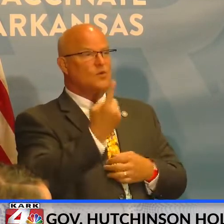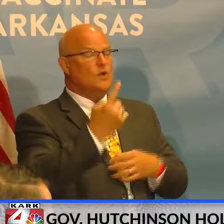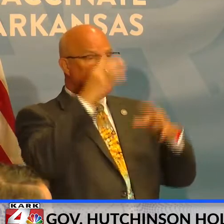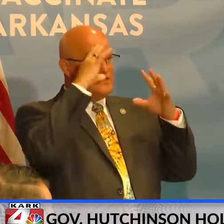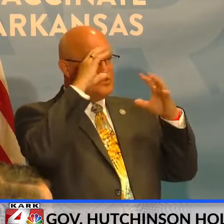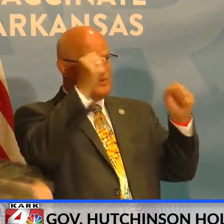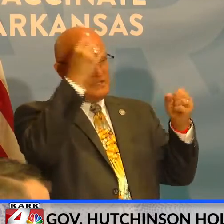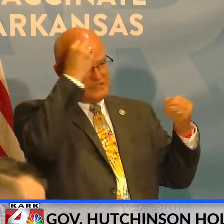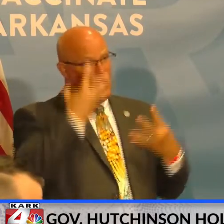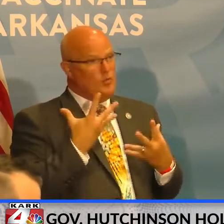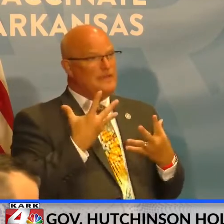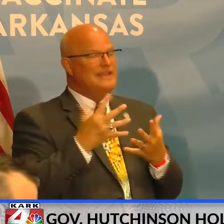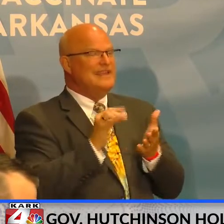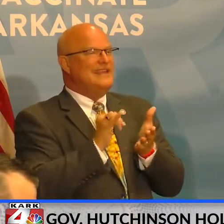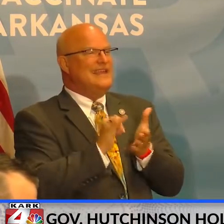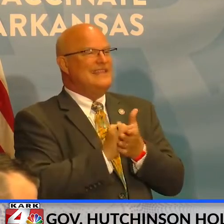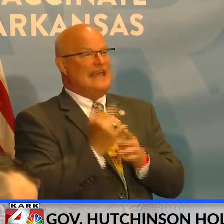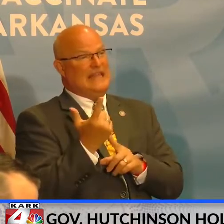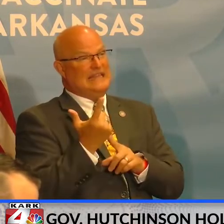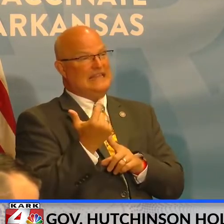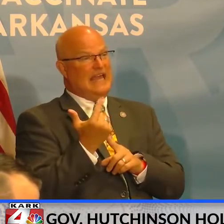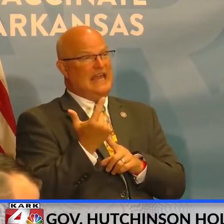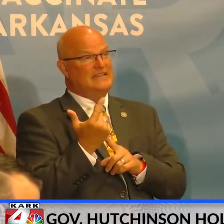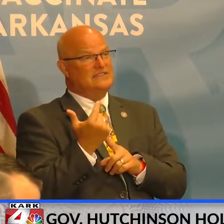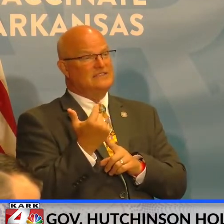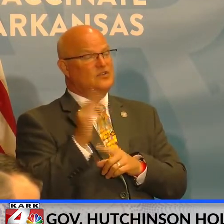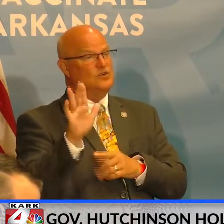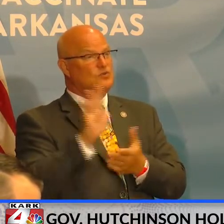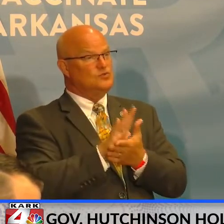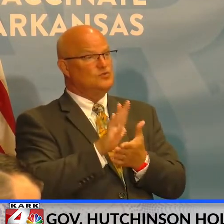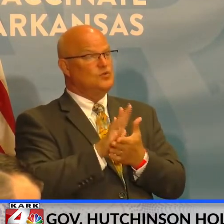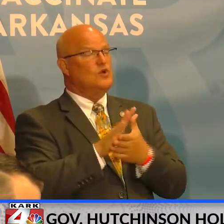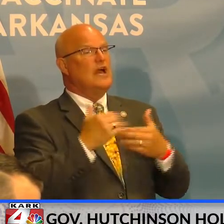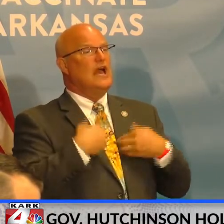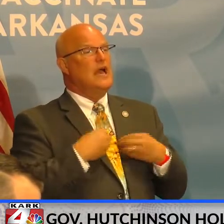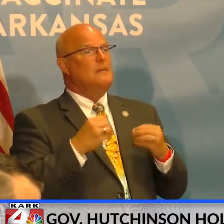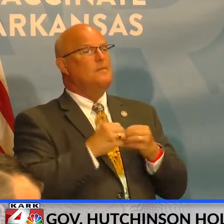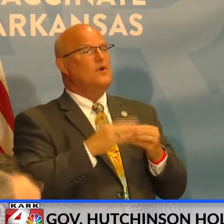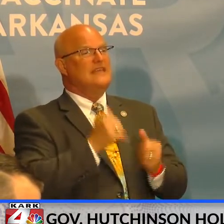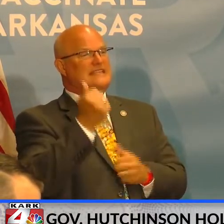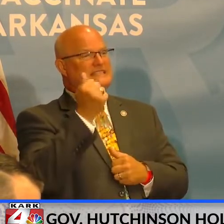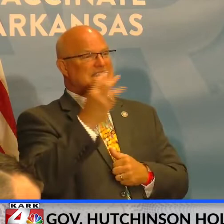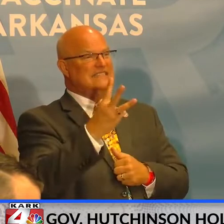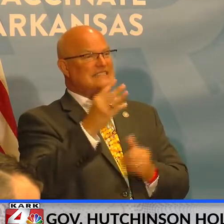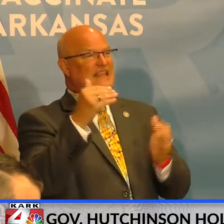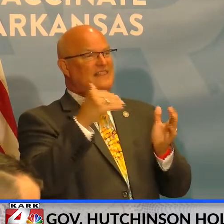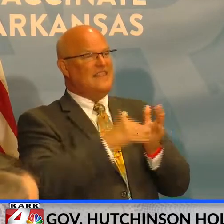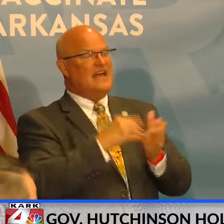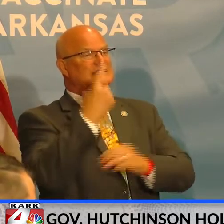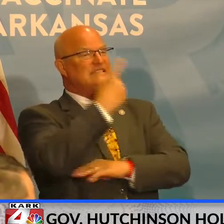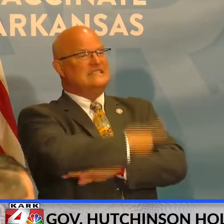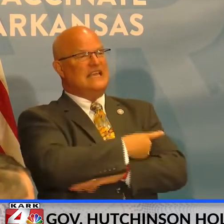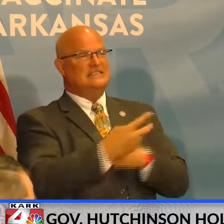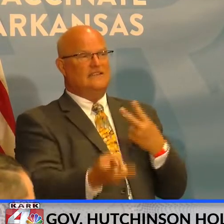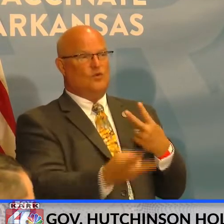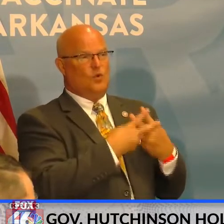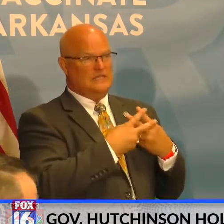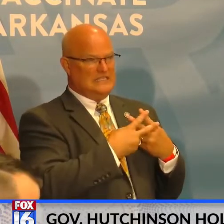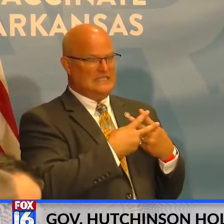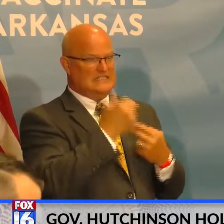superintendents told me that last year in her school, they had over 16,000 days of student quarantines.